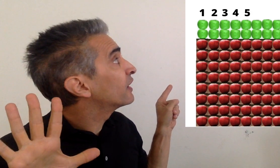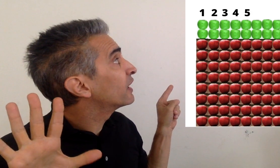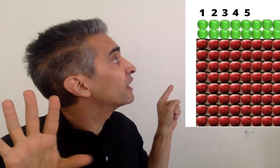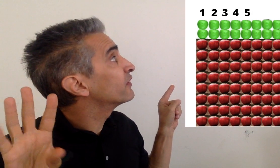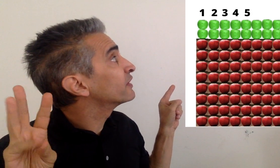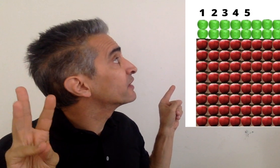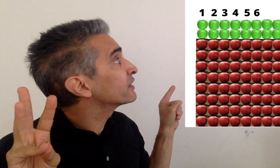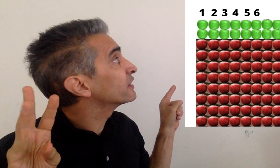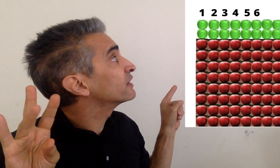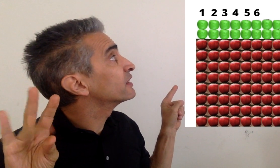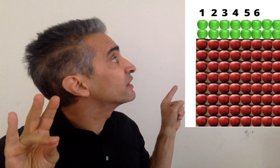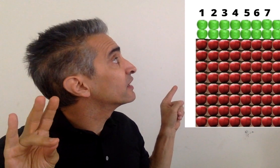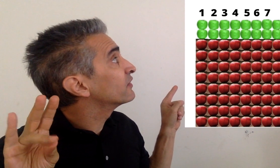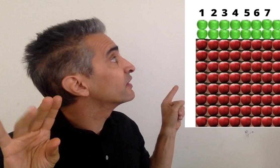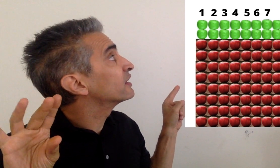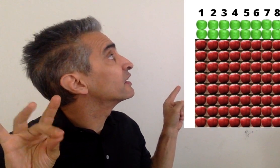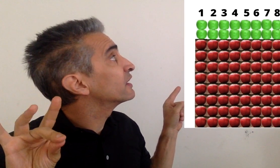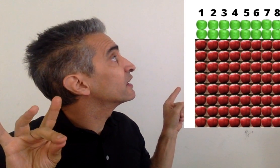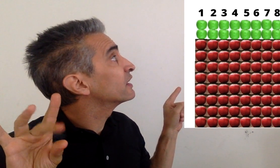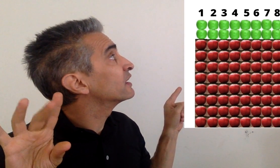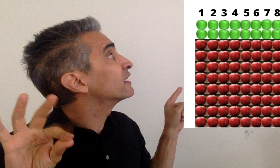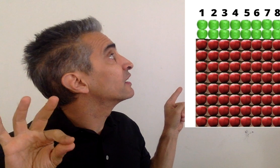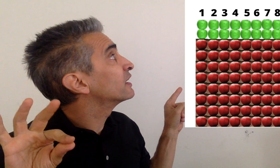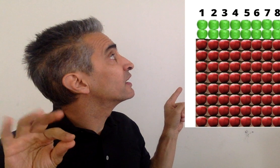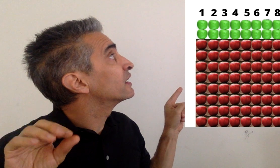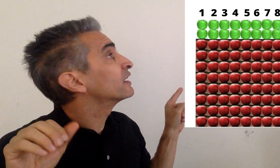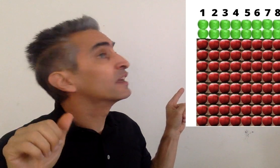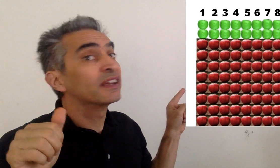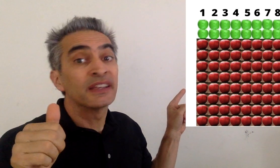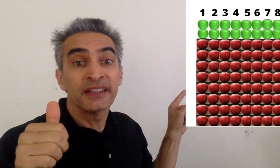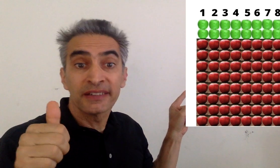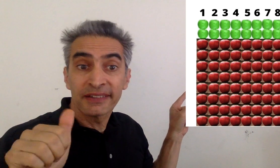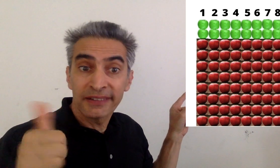five, six, seven, eight, nine, ten.